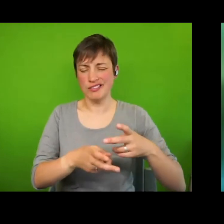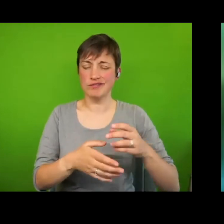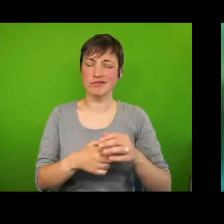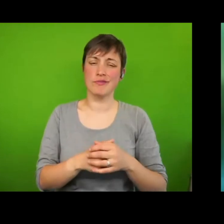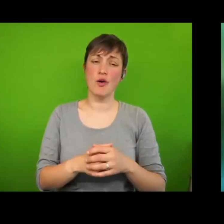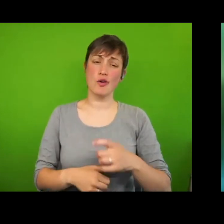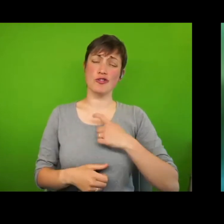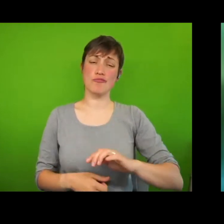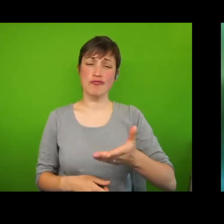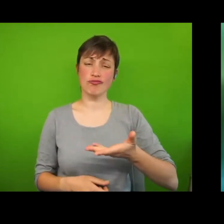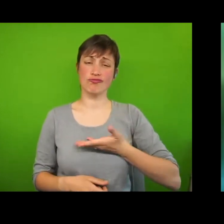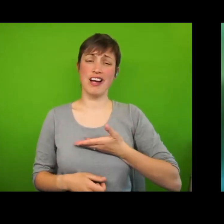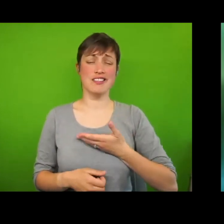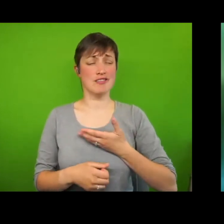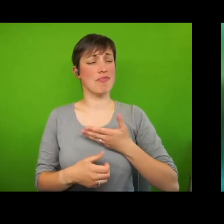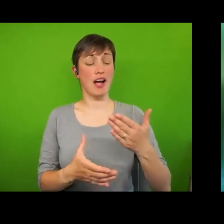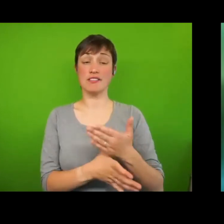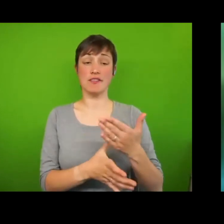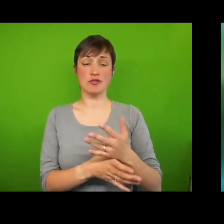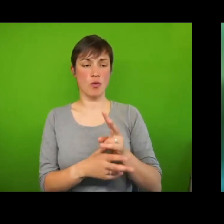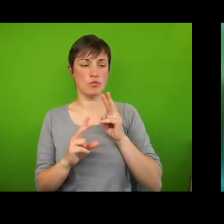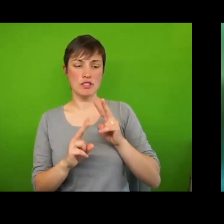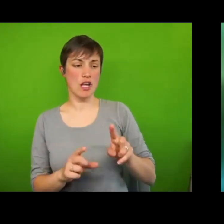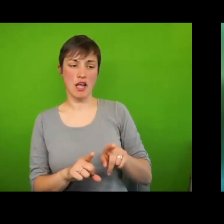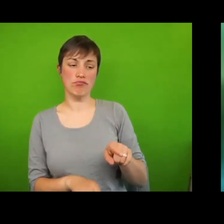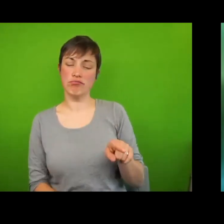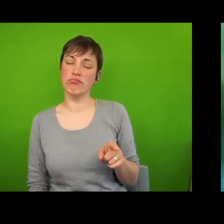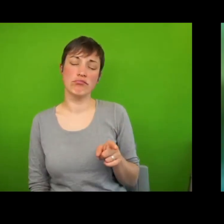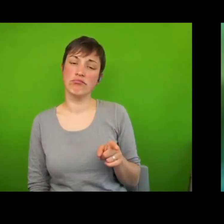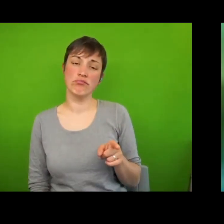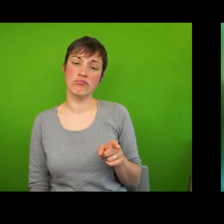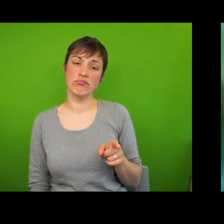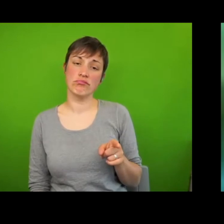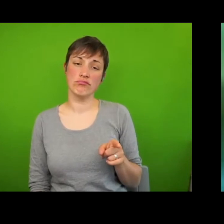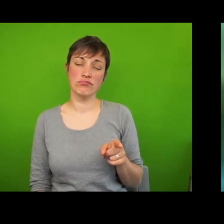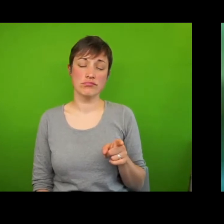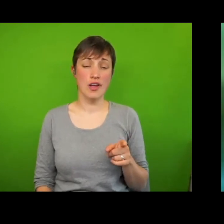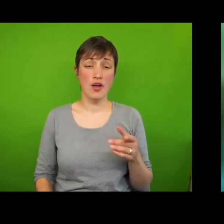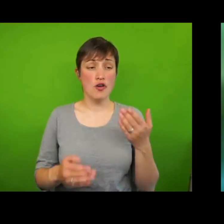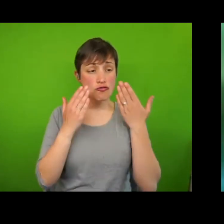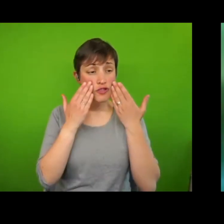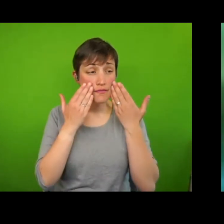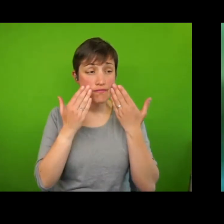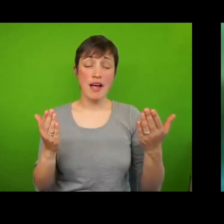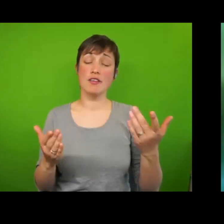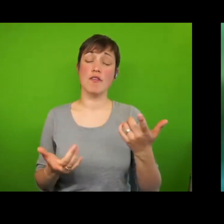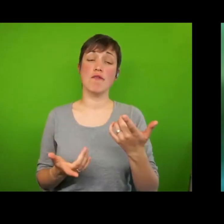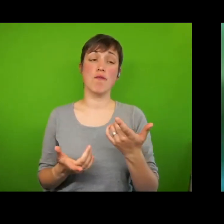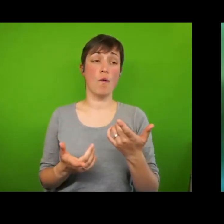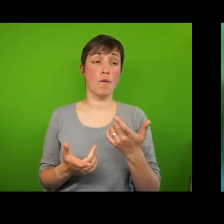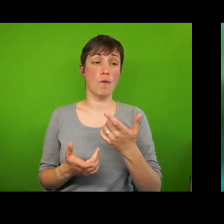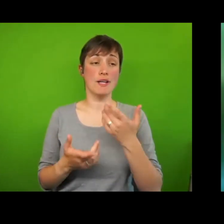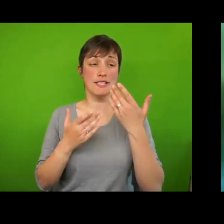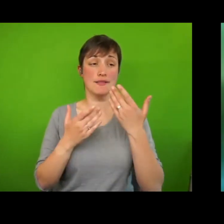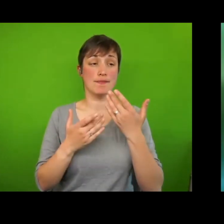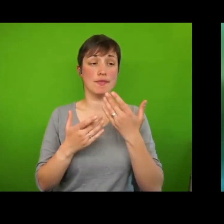activists do not see them in this way. If respect for the dignity of all is one key tenet of a human